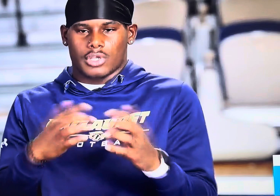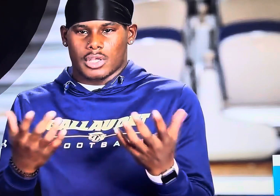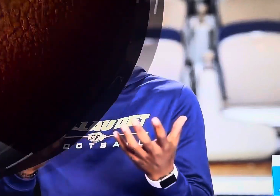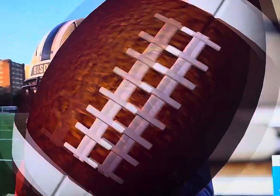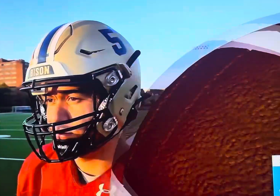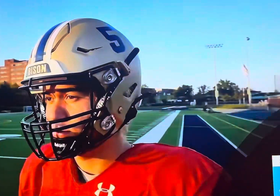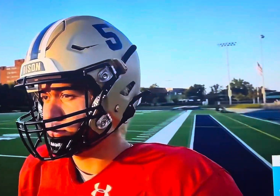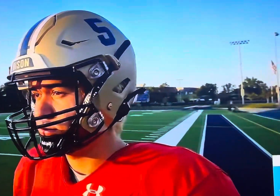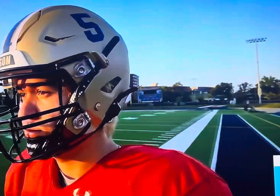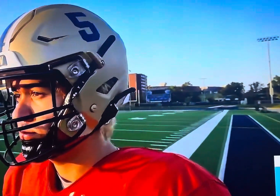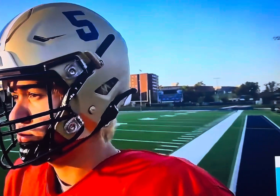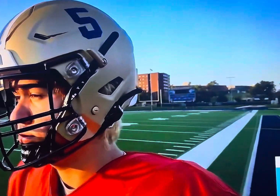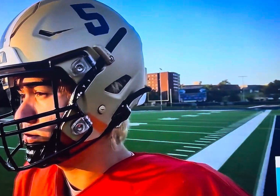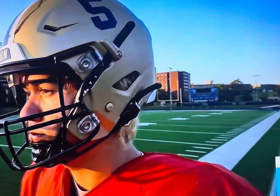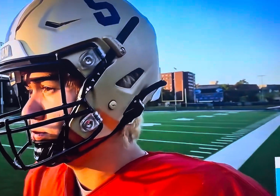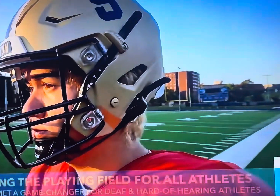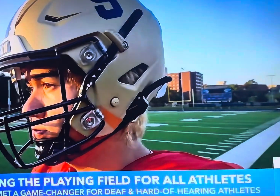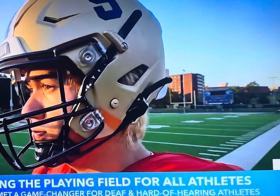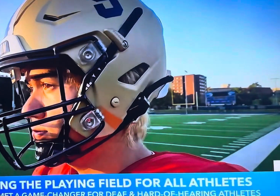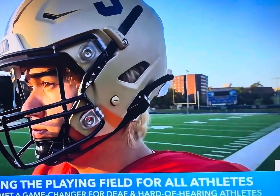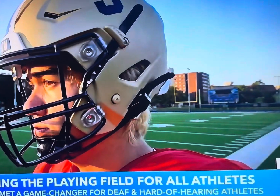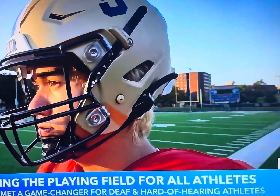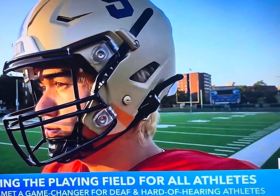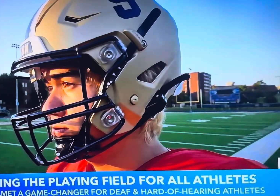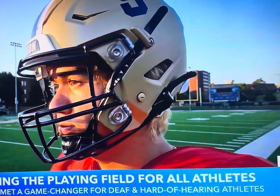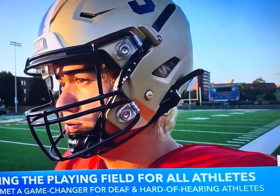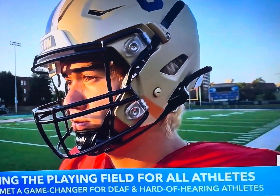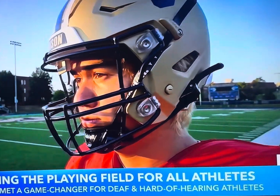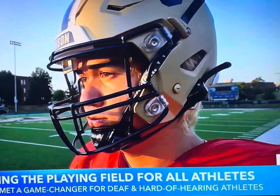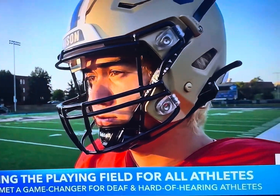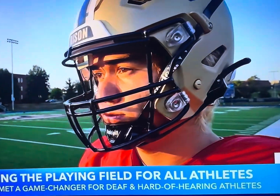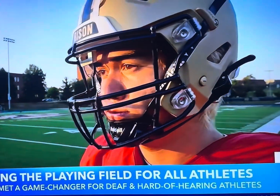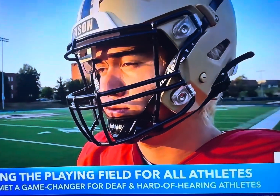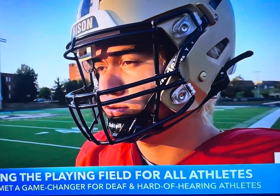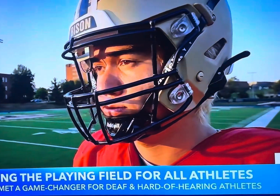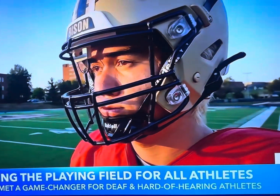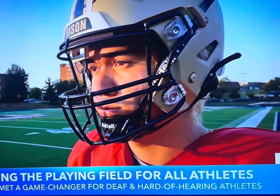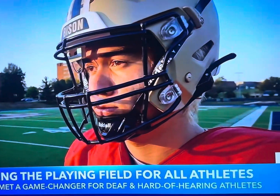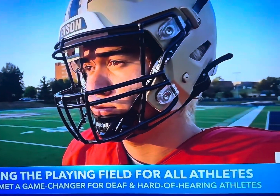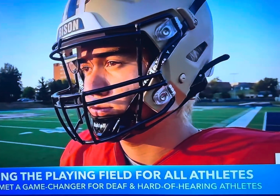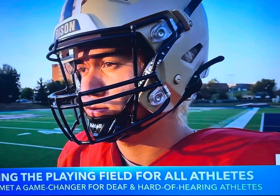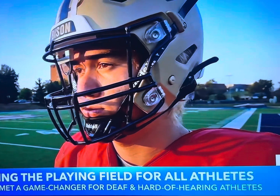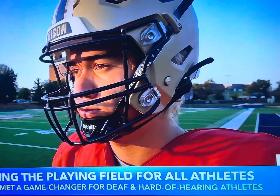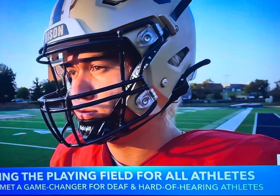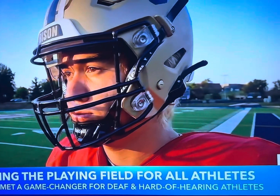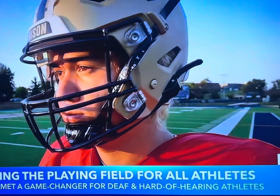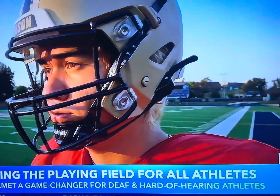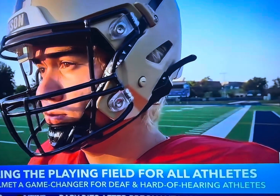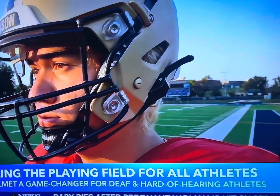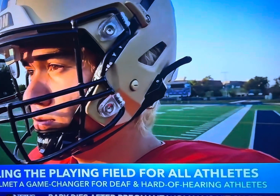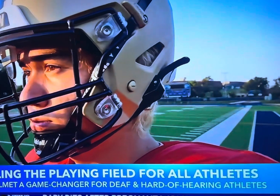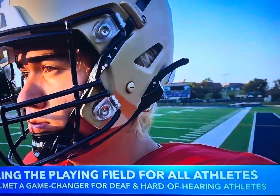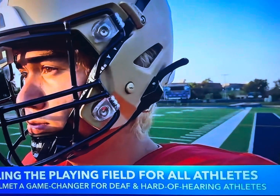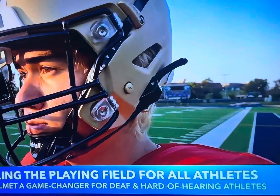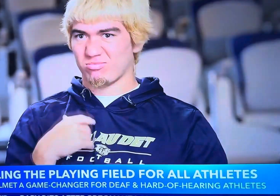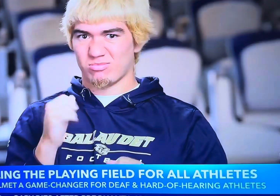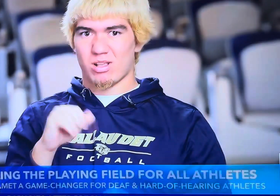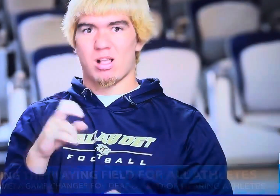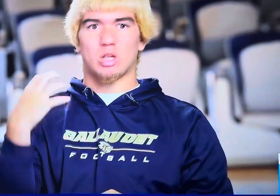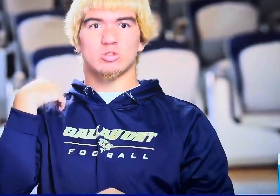communicate. First-year quarterback Trevin Adams sees potential for technology like this to help him now and in the future. So I'm